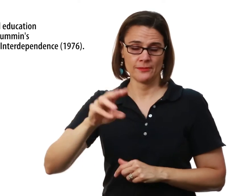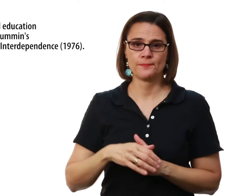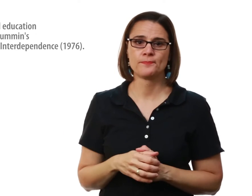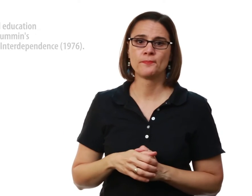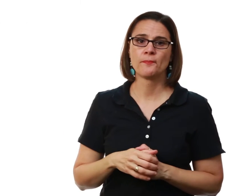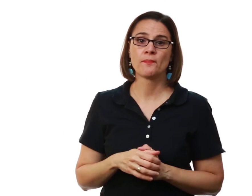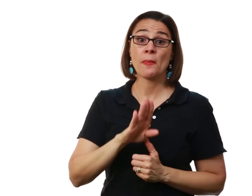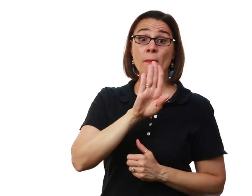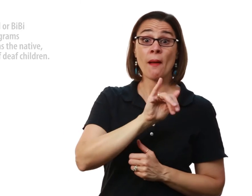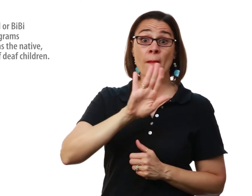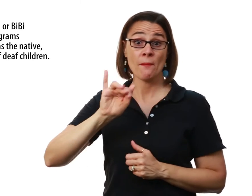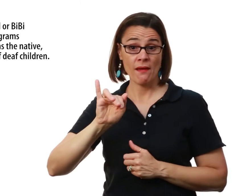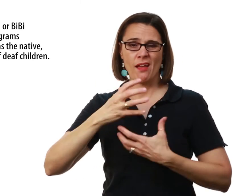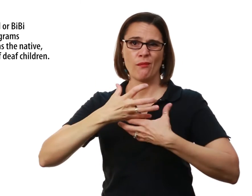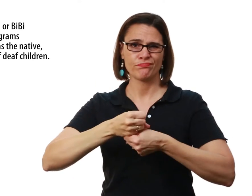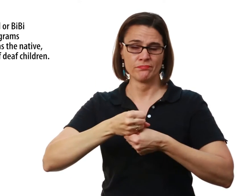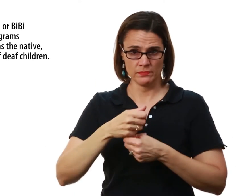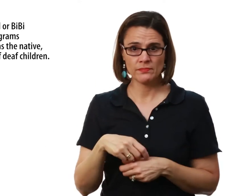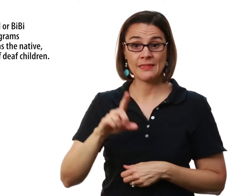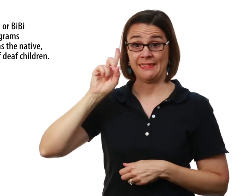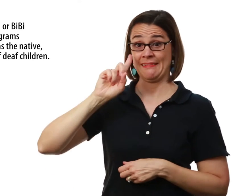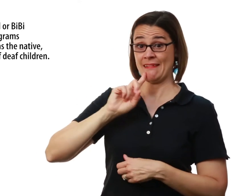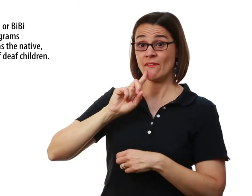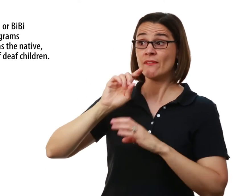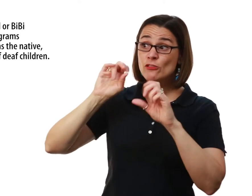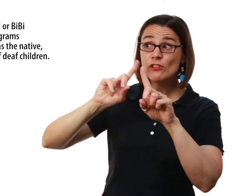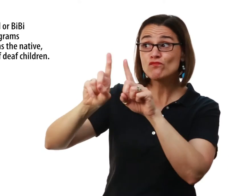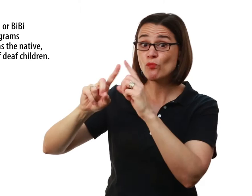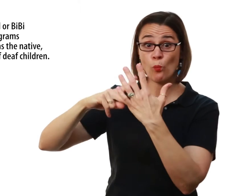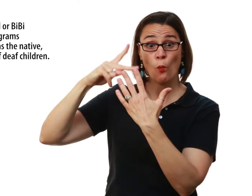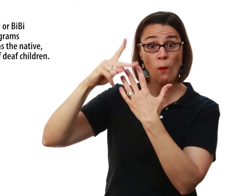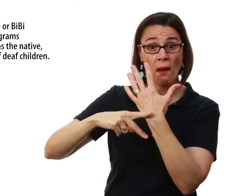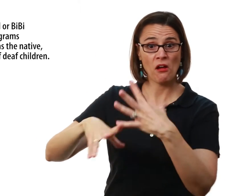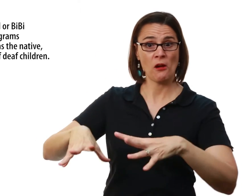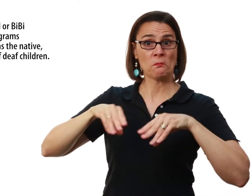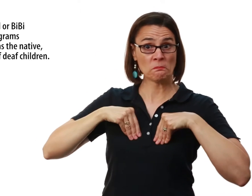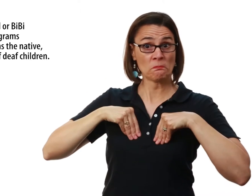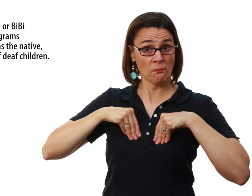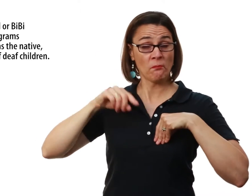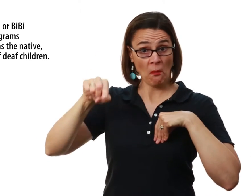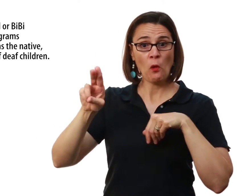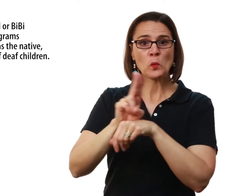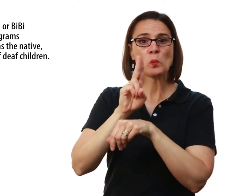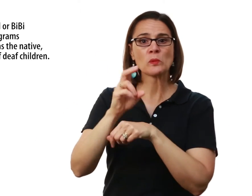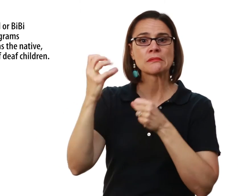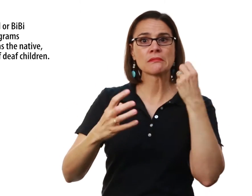By Bi-Bi Many Deaf education institutions adopted